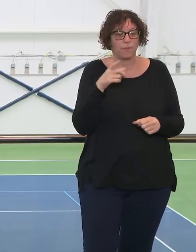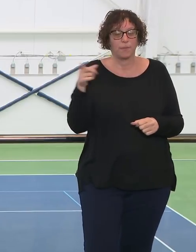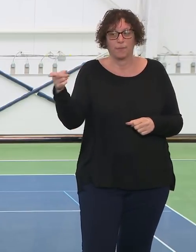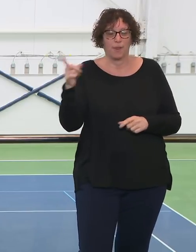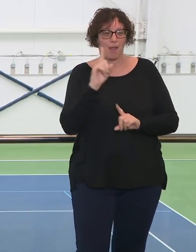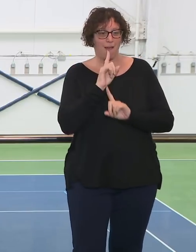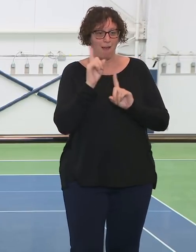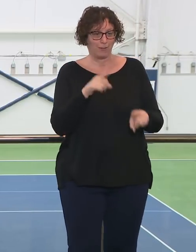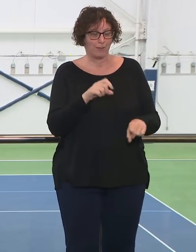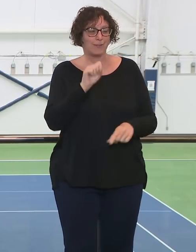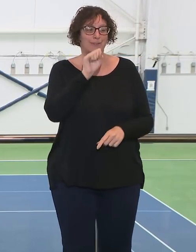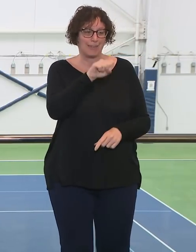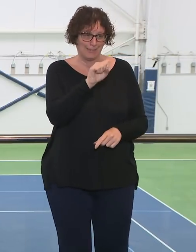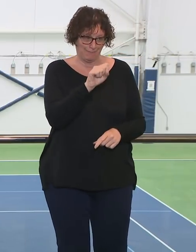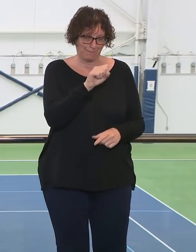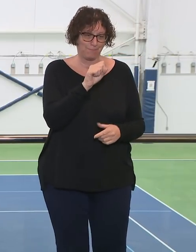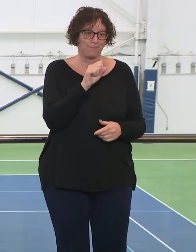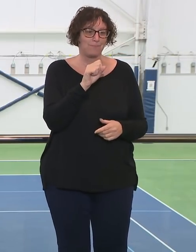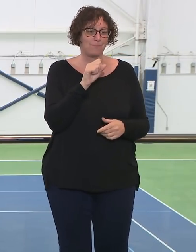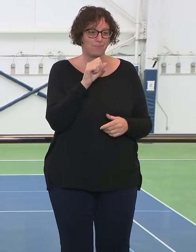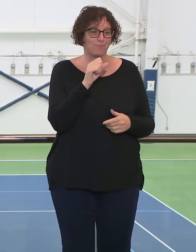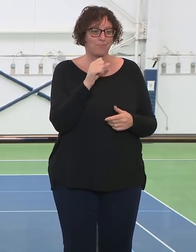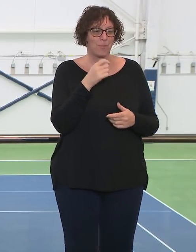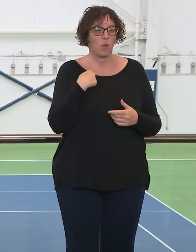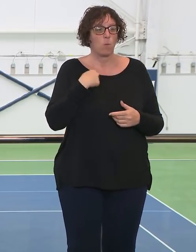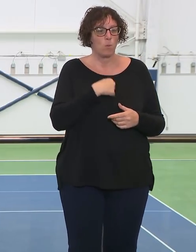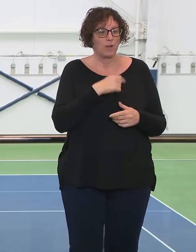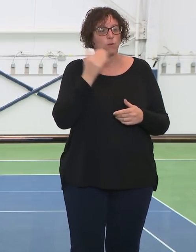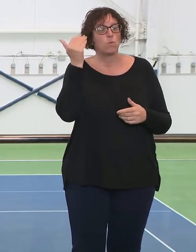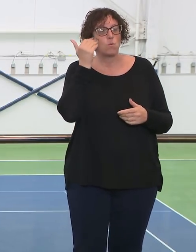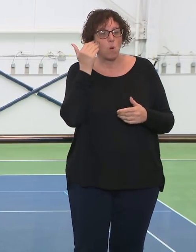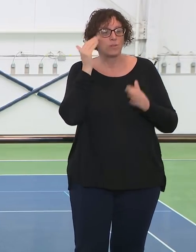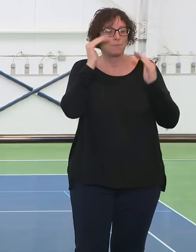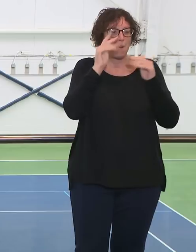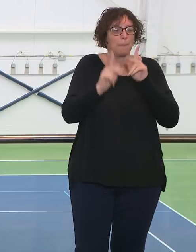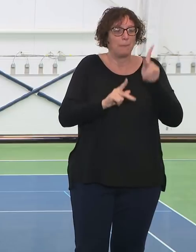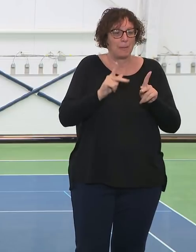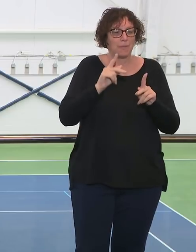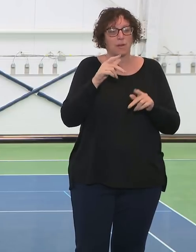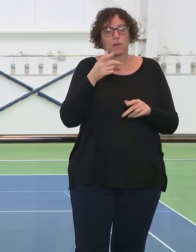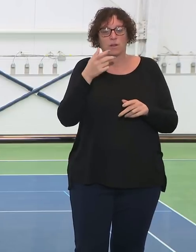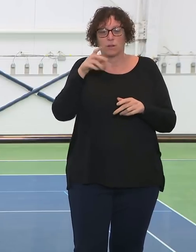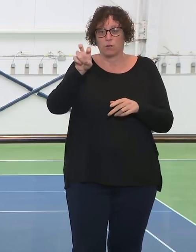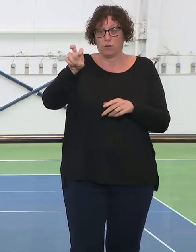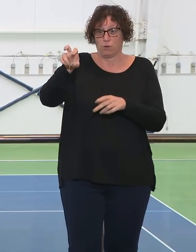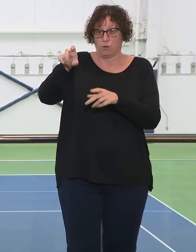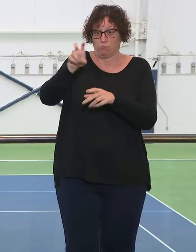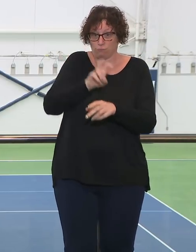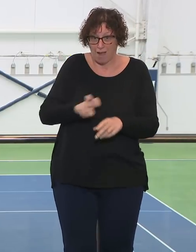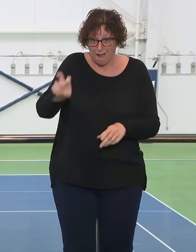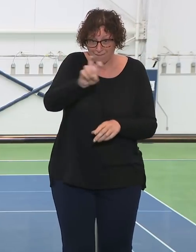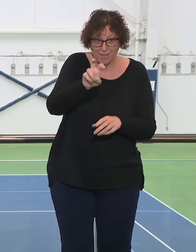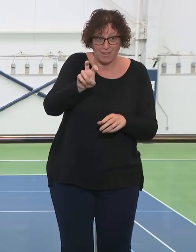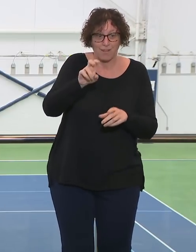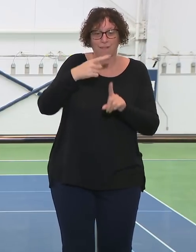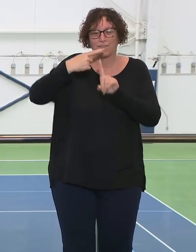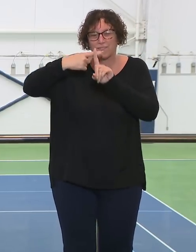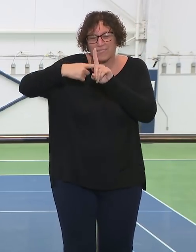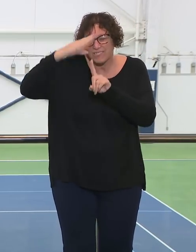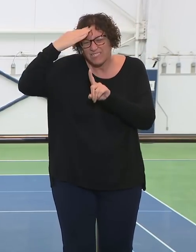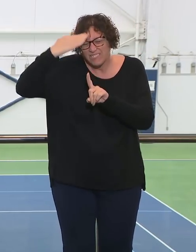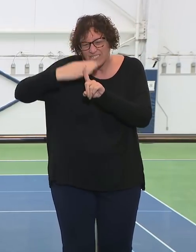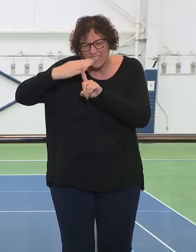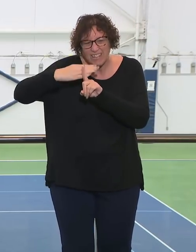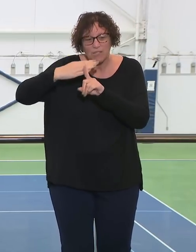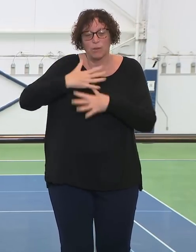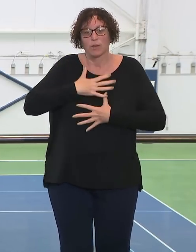just diarrhea and upset stomach, right? We had traumas come in. So people who got hit by cars or got beat up on the street and we put them into